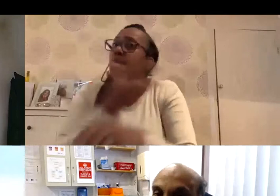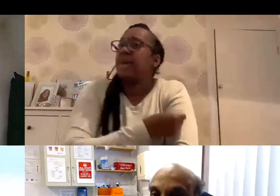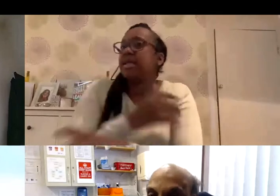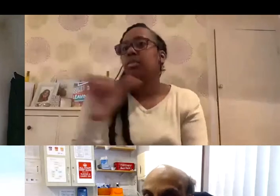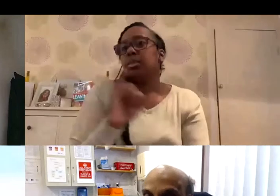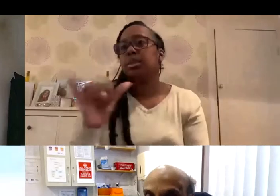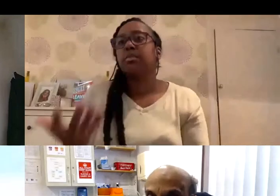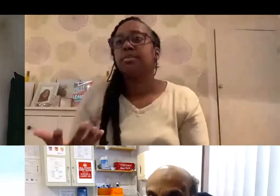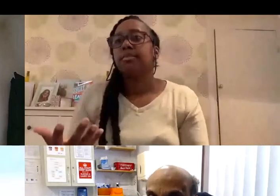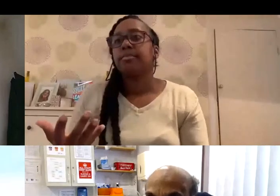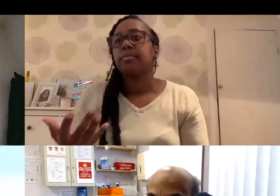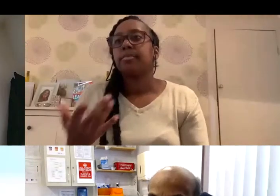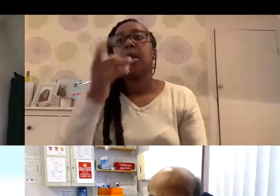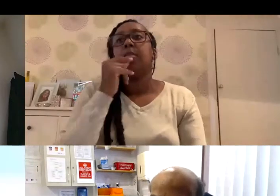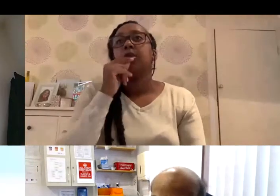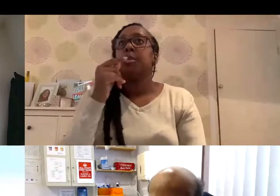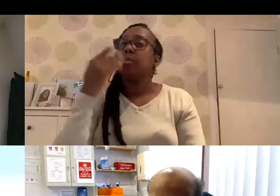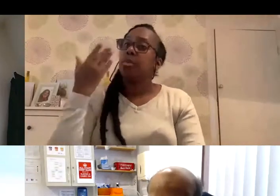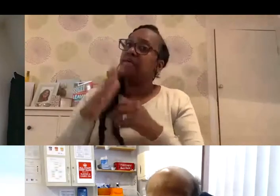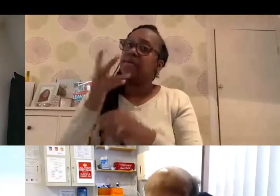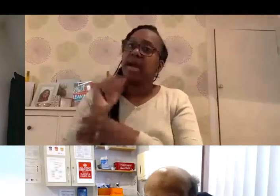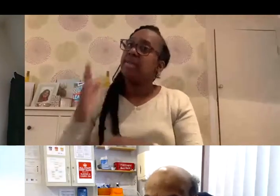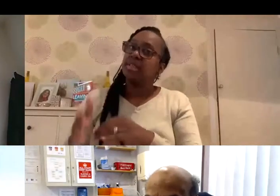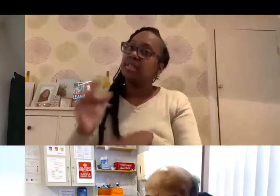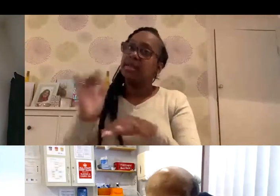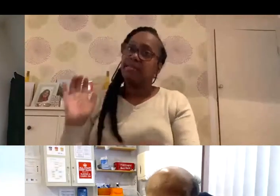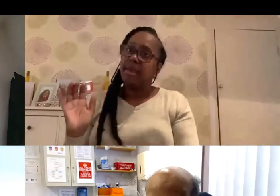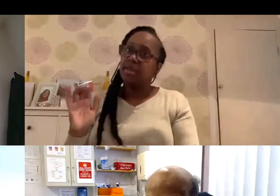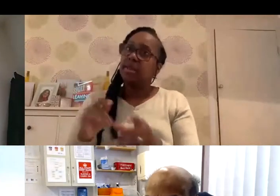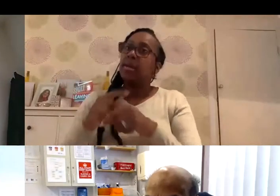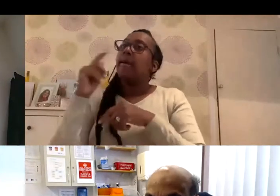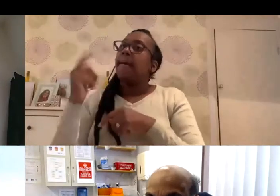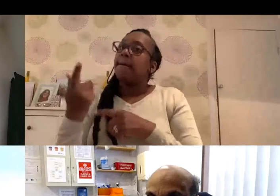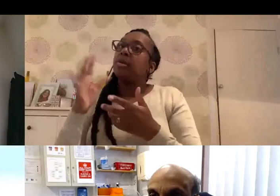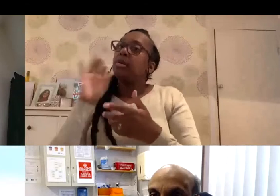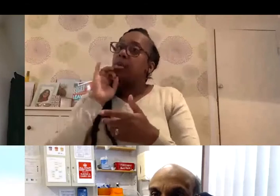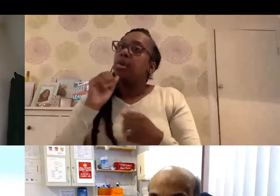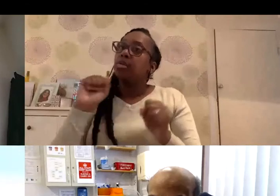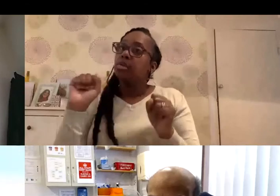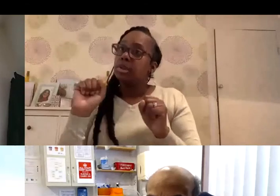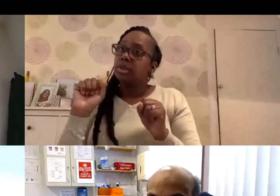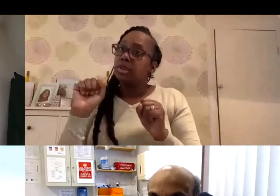really, you might never have the side effects from the vaccine, but you almost certainly will suffer from COVID.